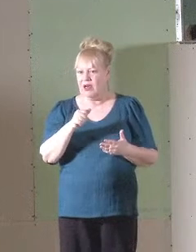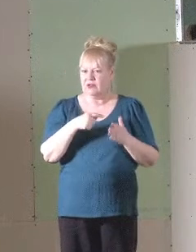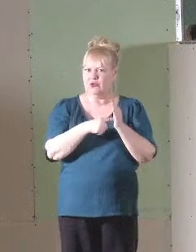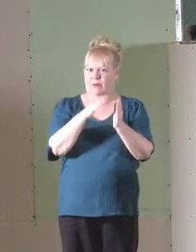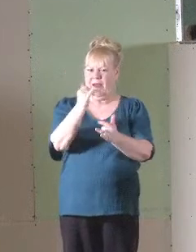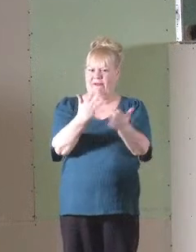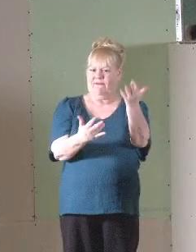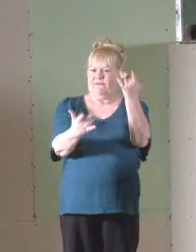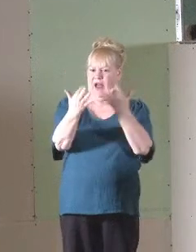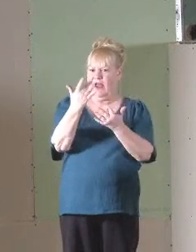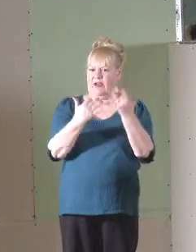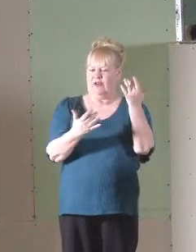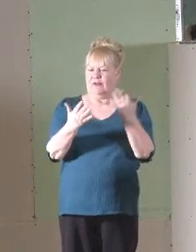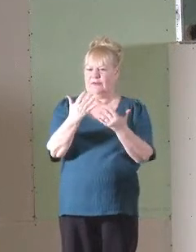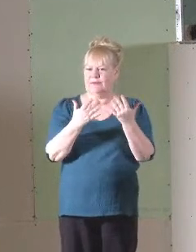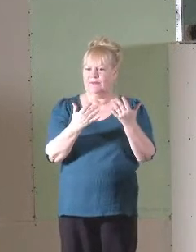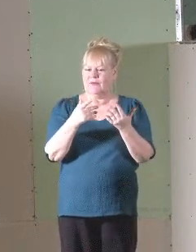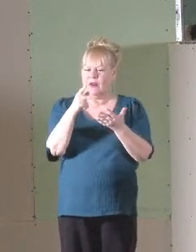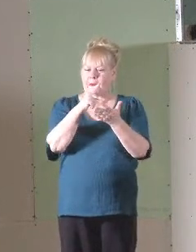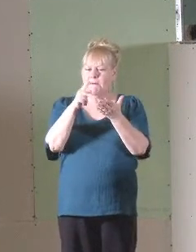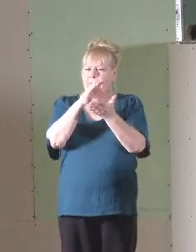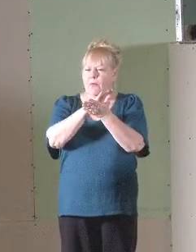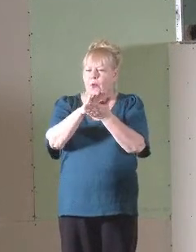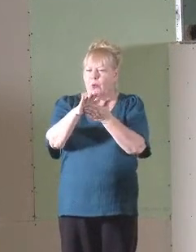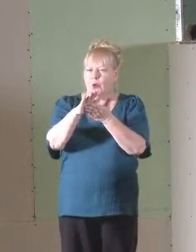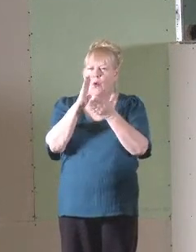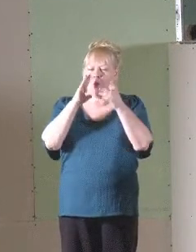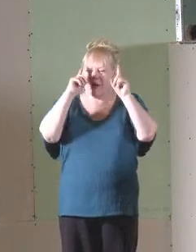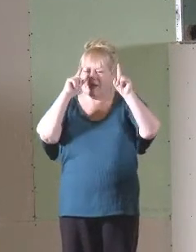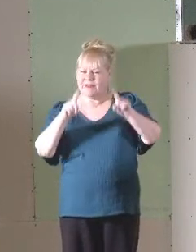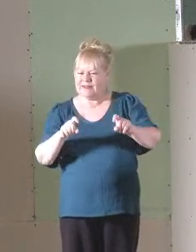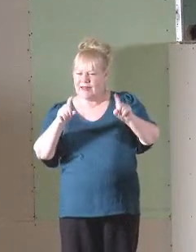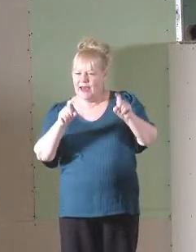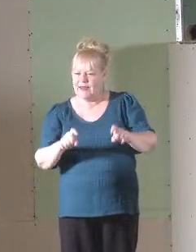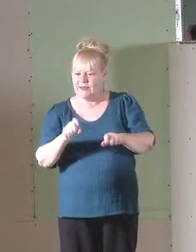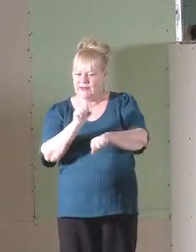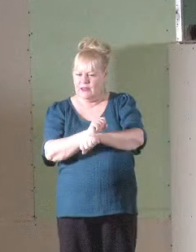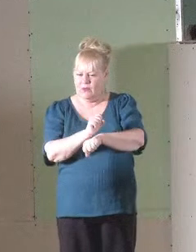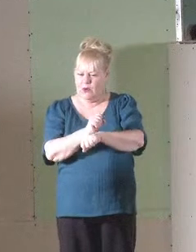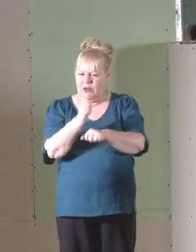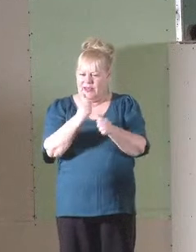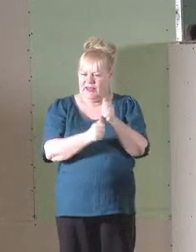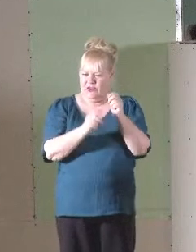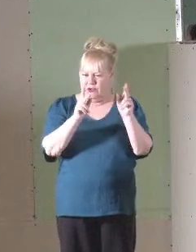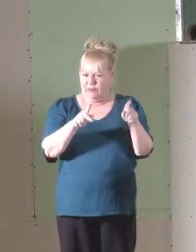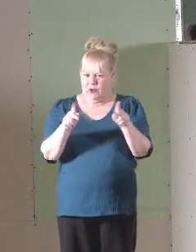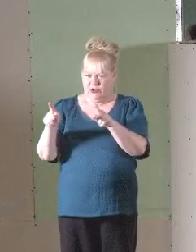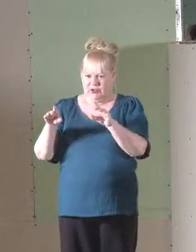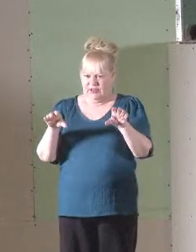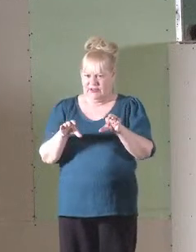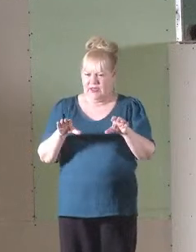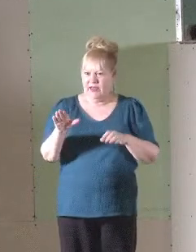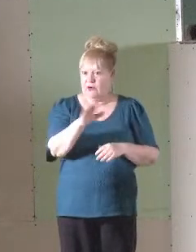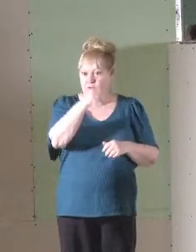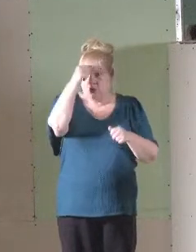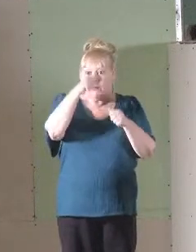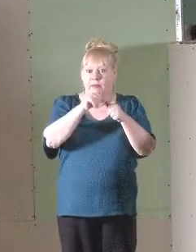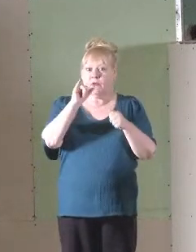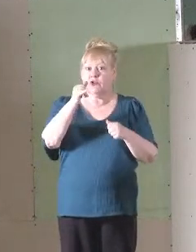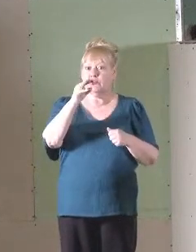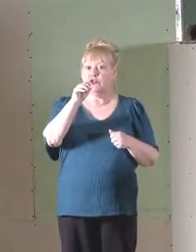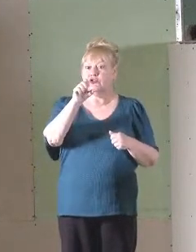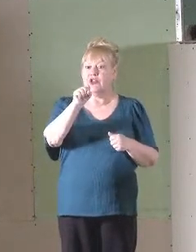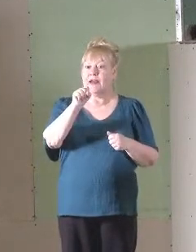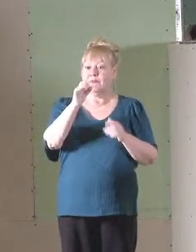fire. And the fire will test what sort of work each one has done. You remember that James,